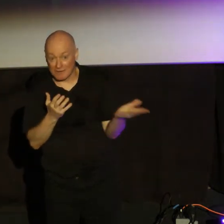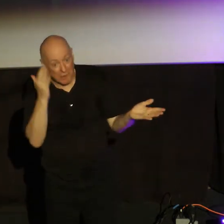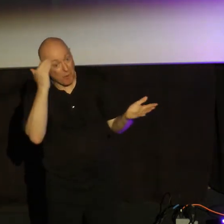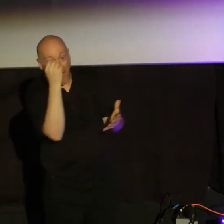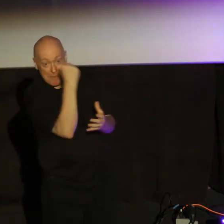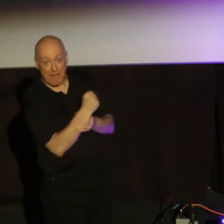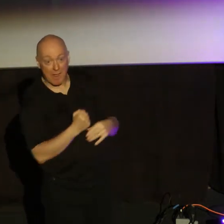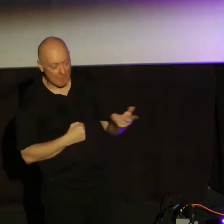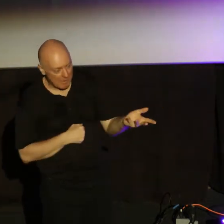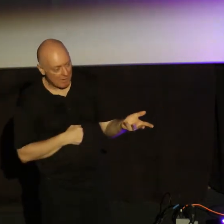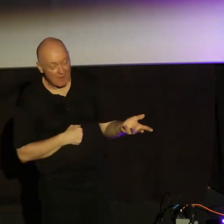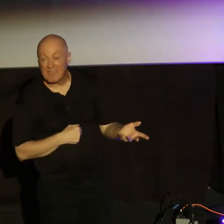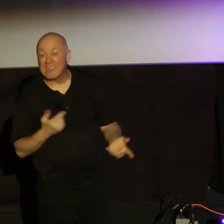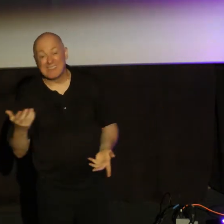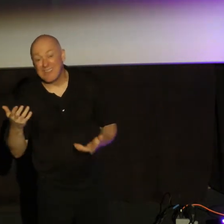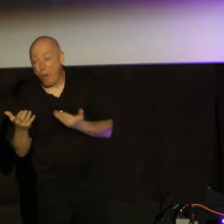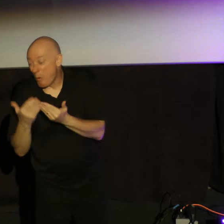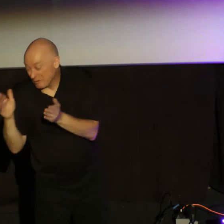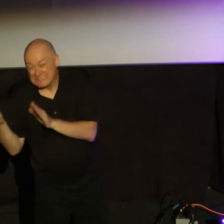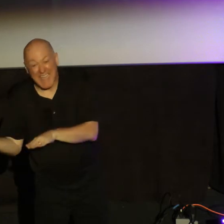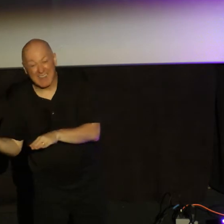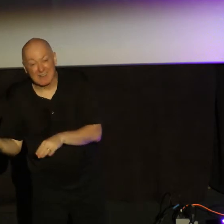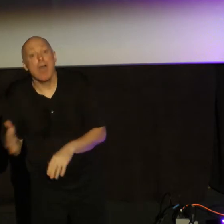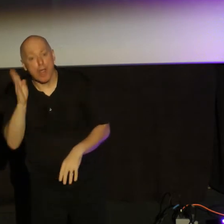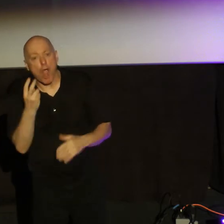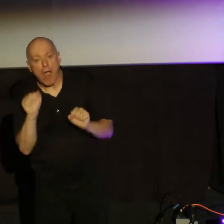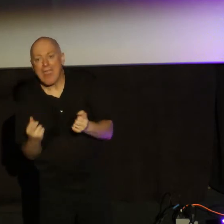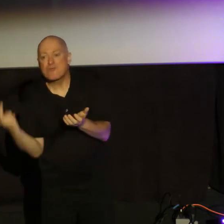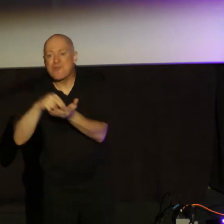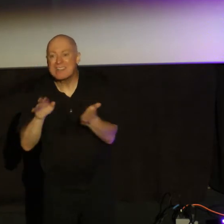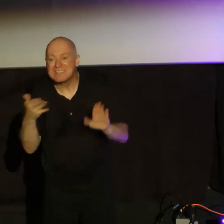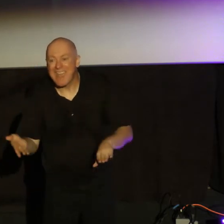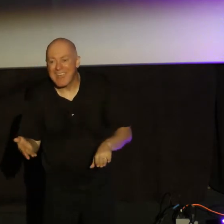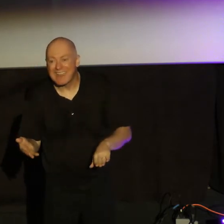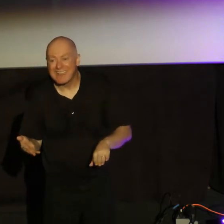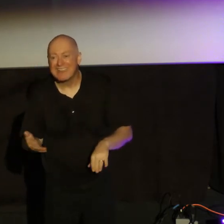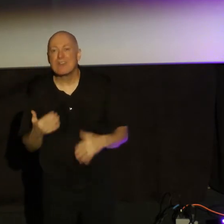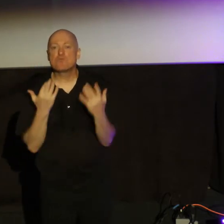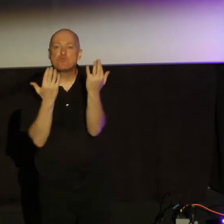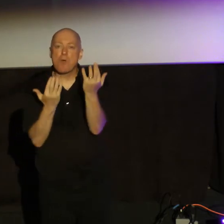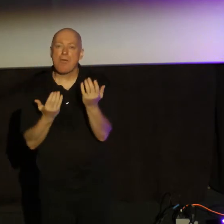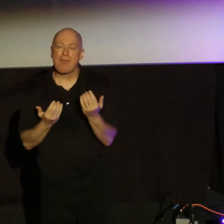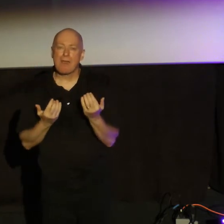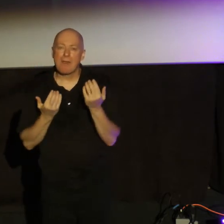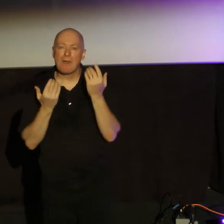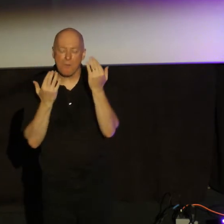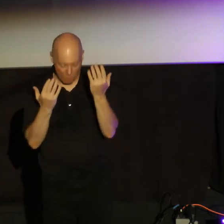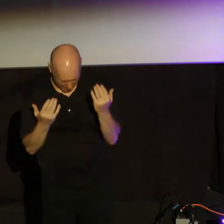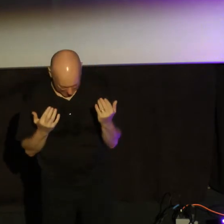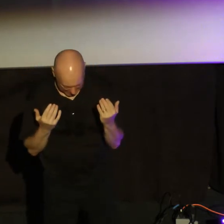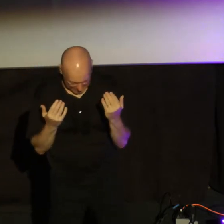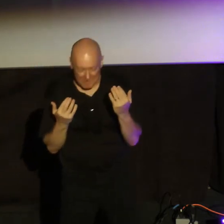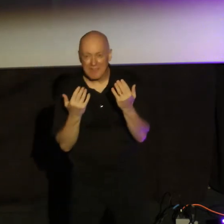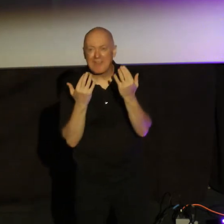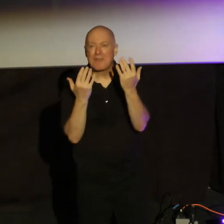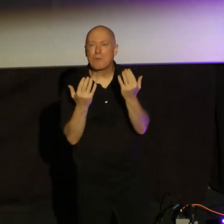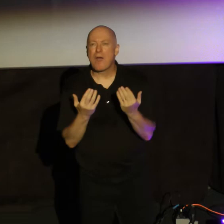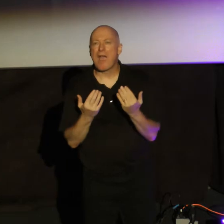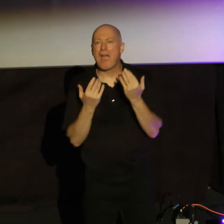may feel you're as good as dead. God raises the dead. So will you wait? And faith calls us to do that, even when it doesn't make